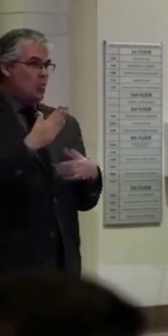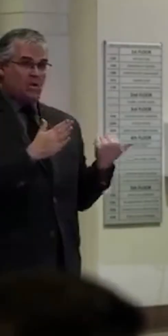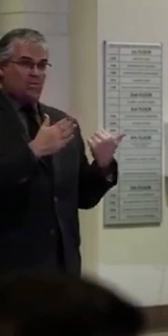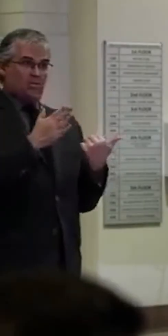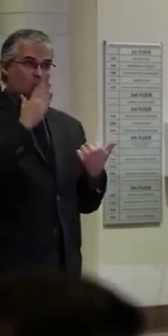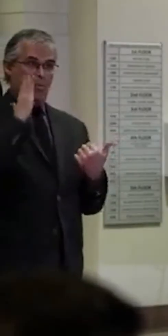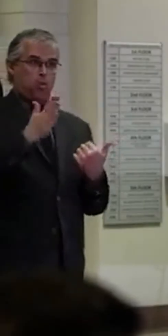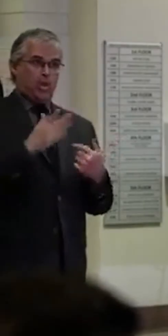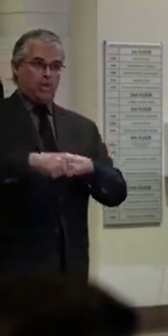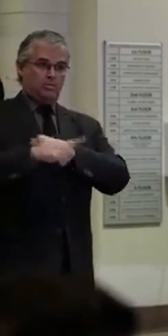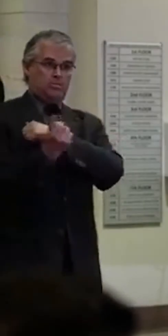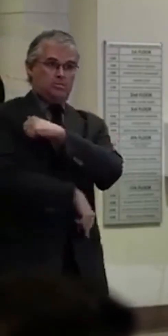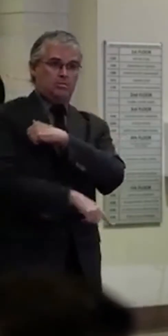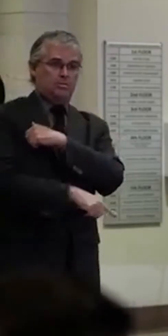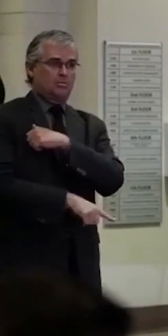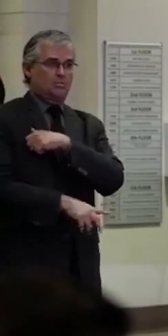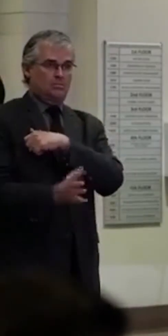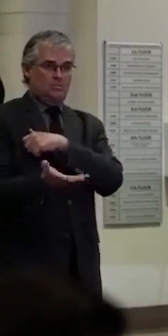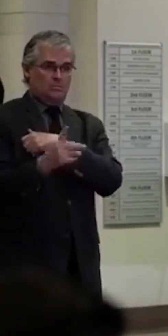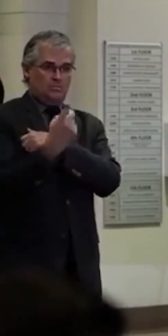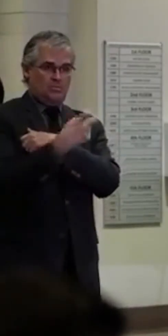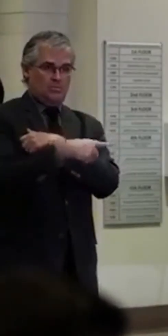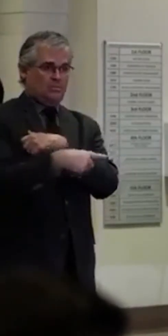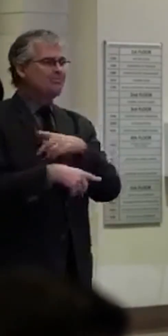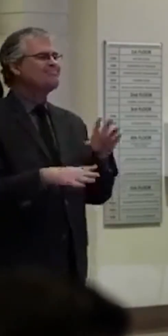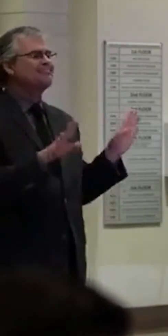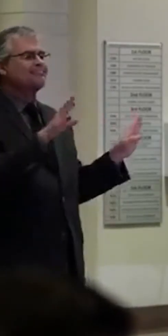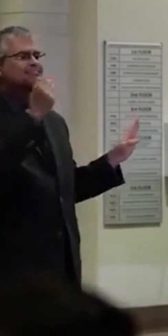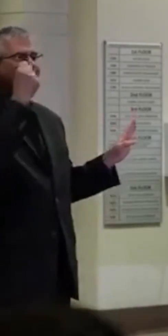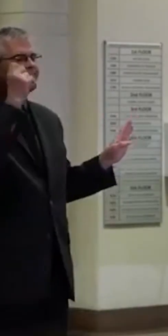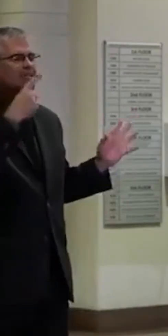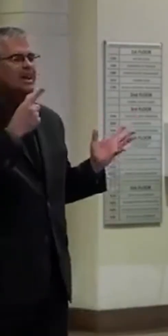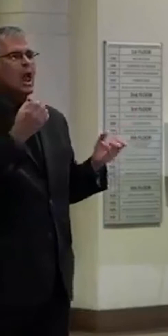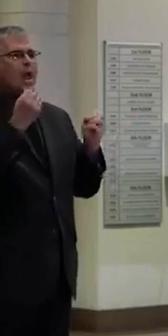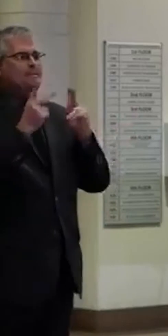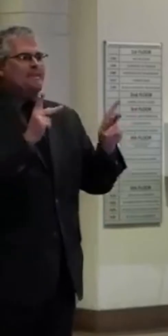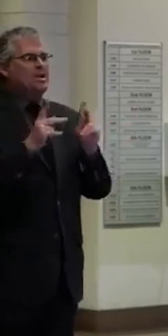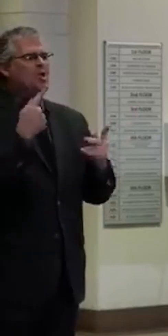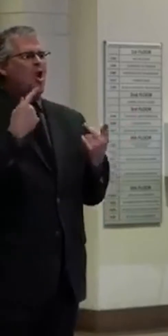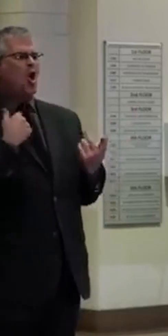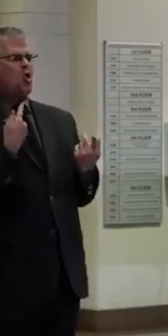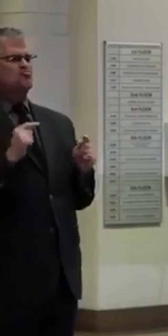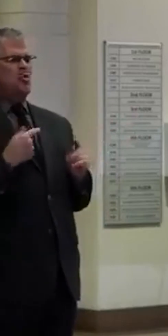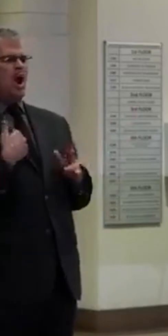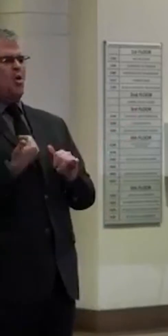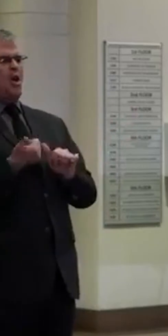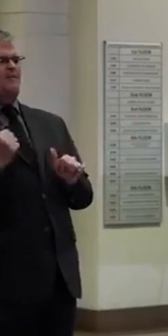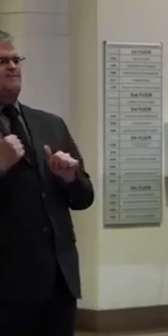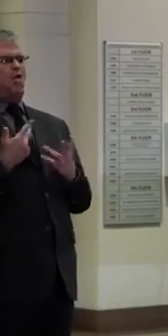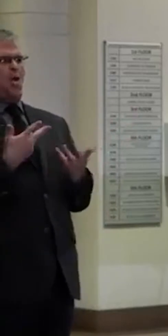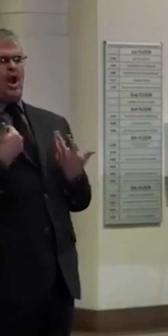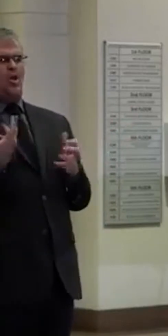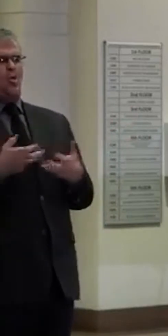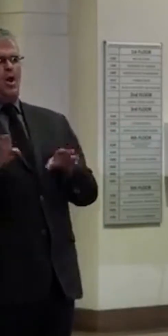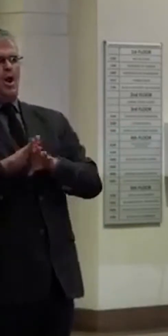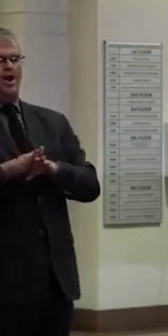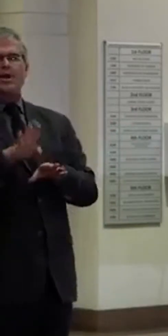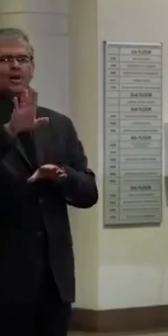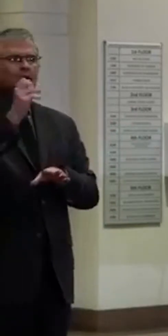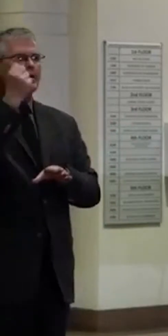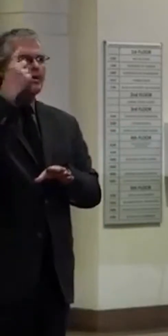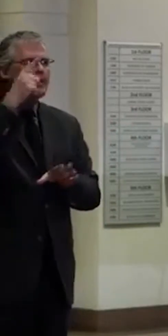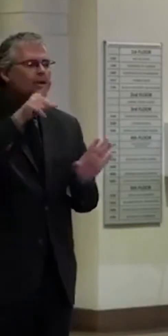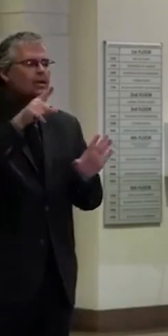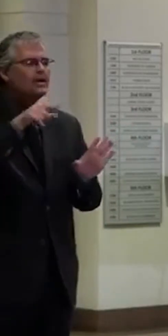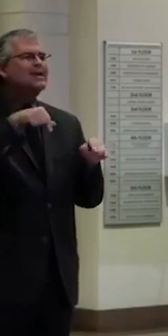I don't know if I can make this any clearer, that people are looking for a loophole here. This is affecting the lives of our citizens. People